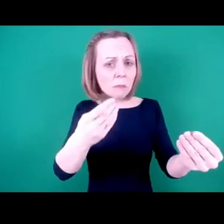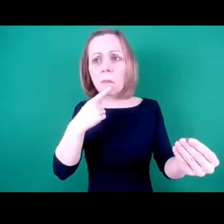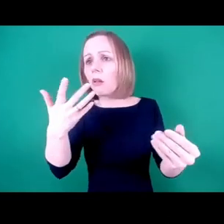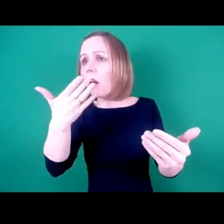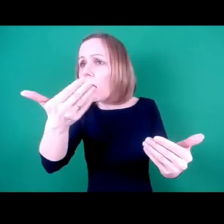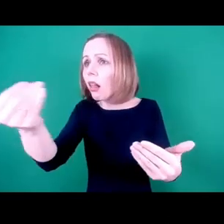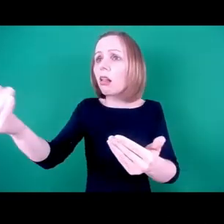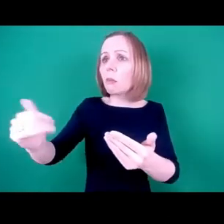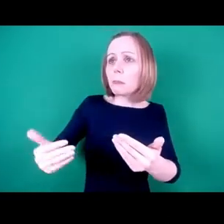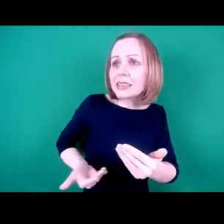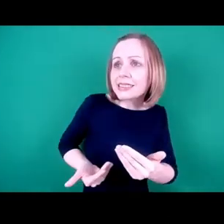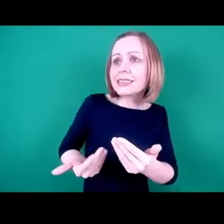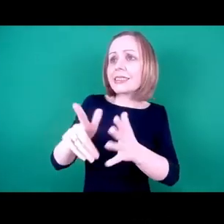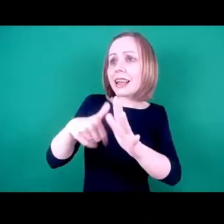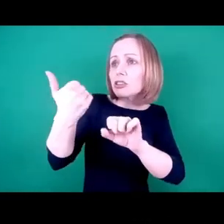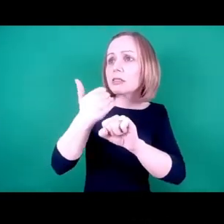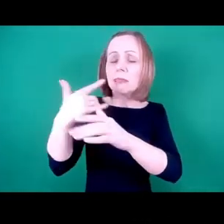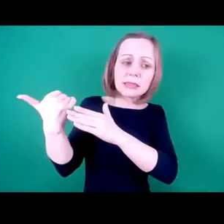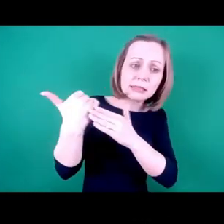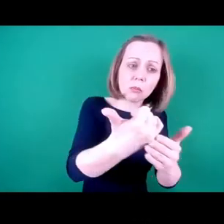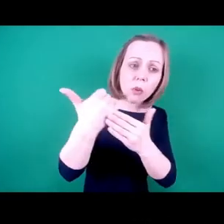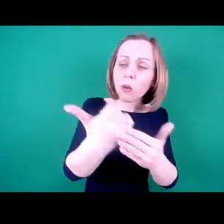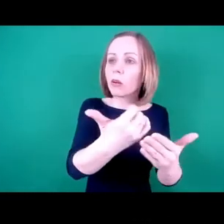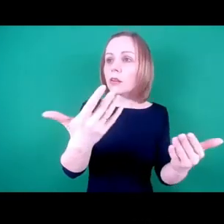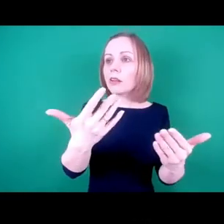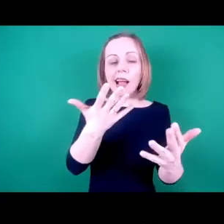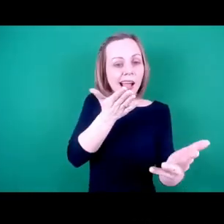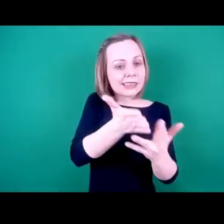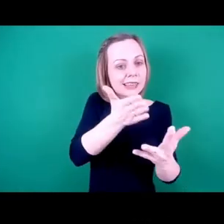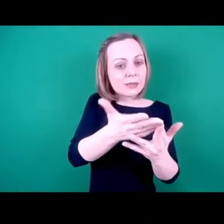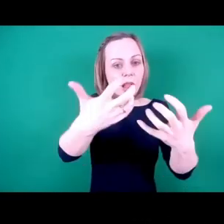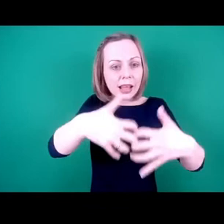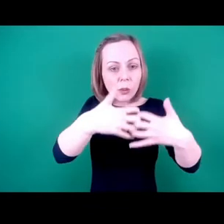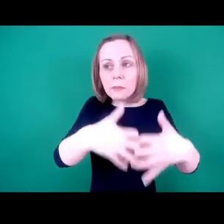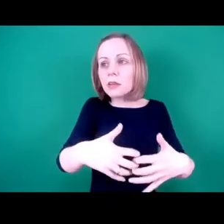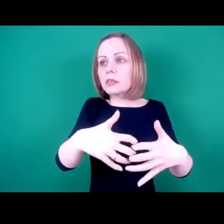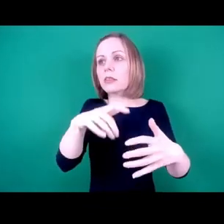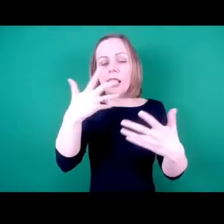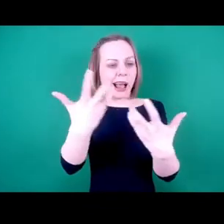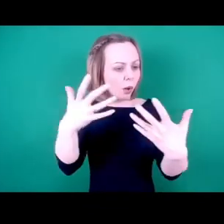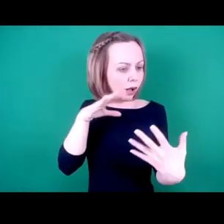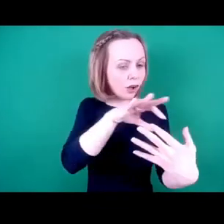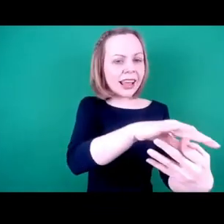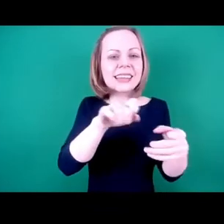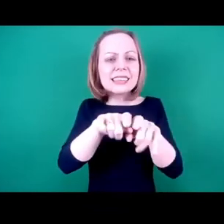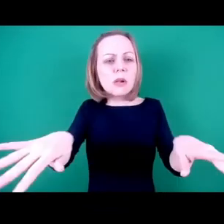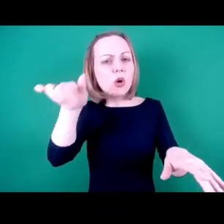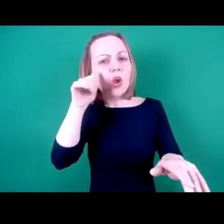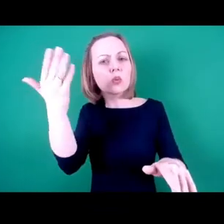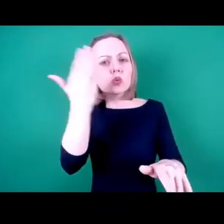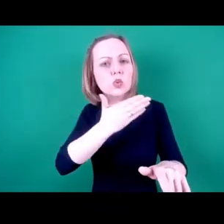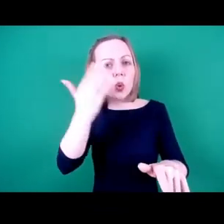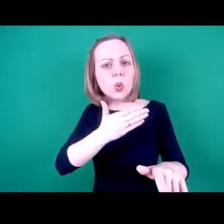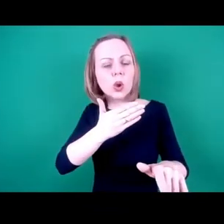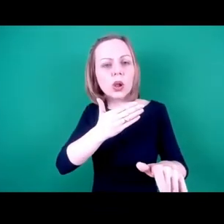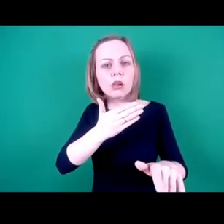by helping them with connectivity and accessible kit in a similar way to the way that schools are currently being supported through